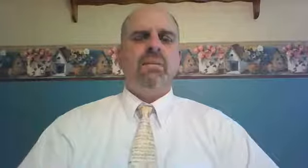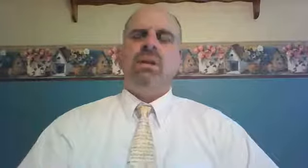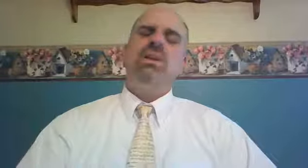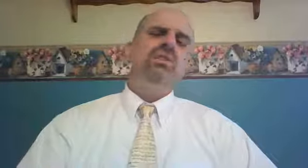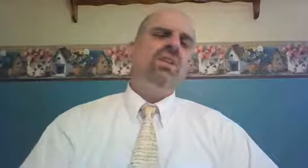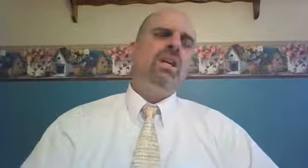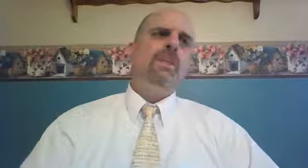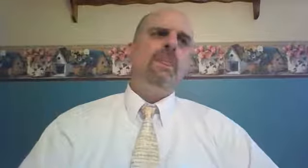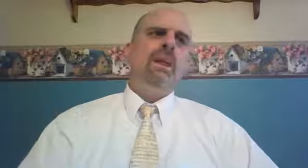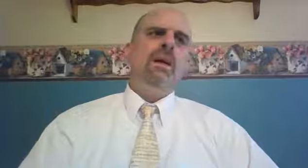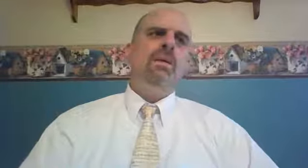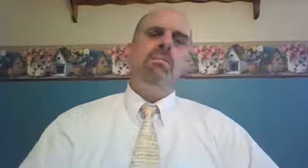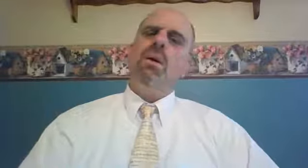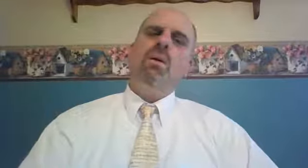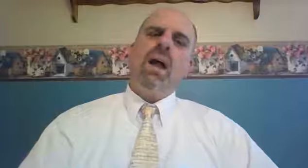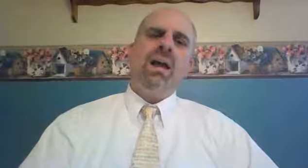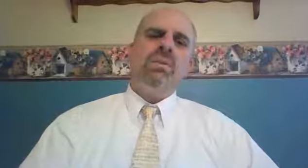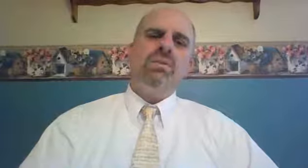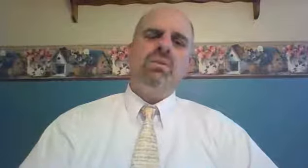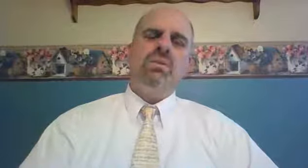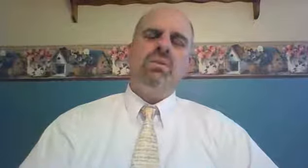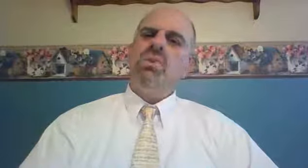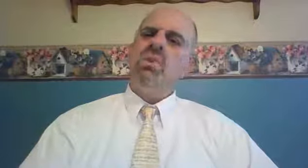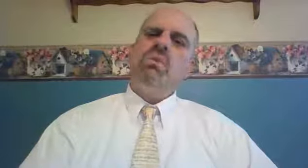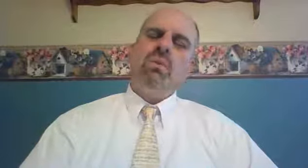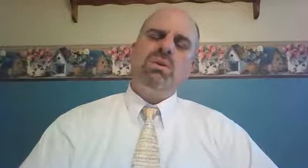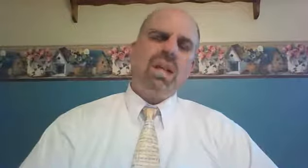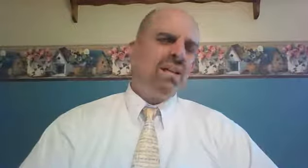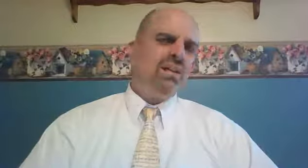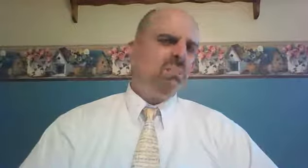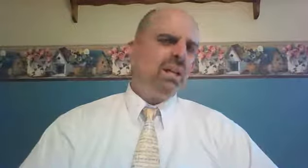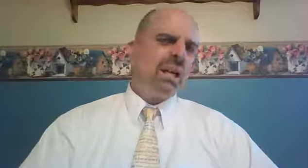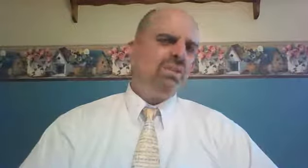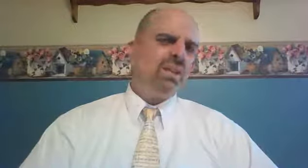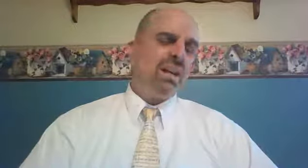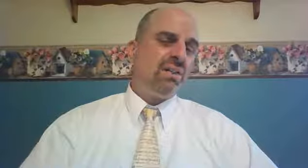Because you see, Boaz knew what it was like to be an outsider.